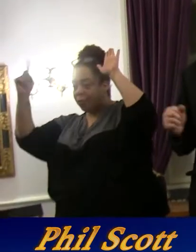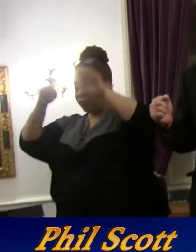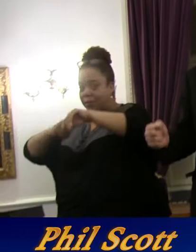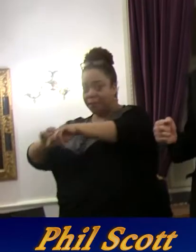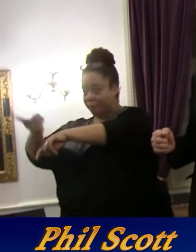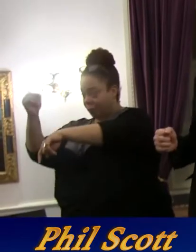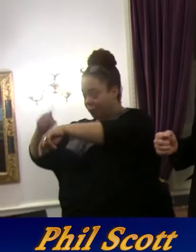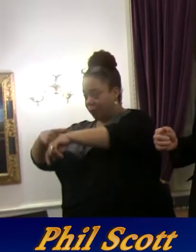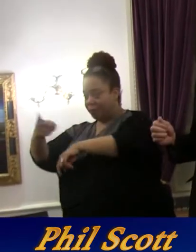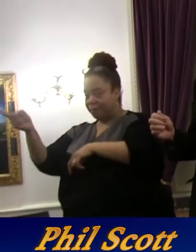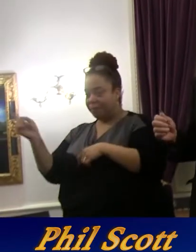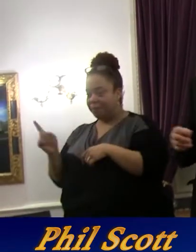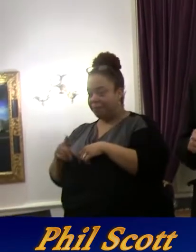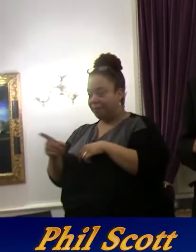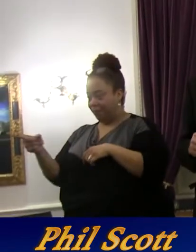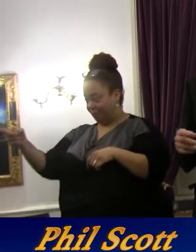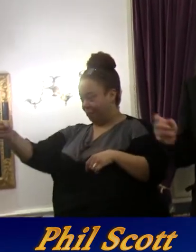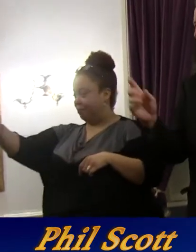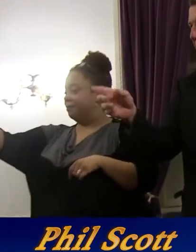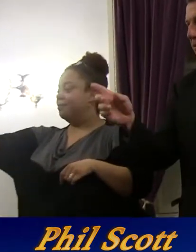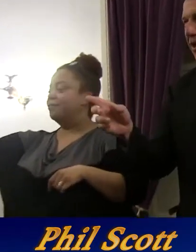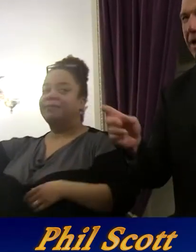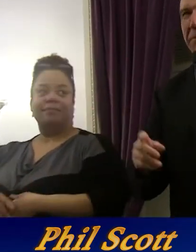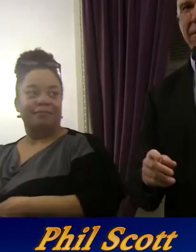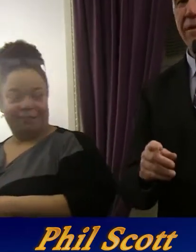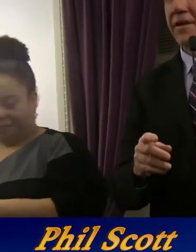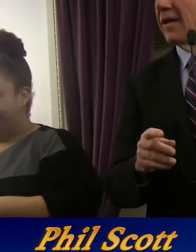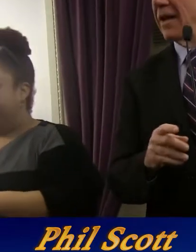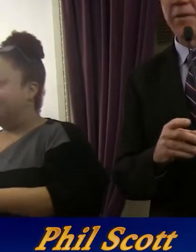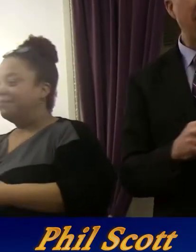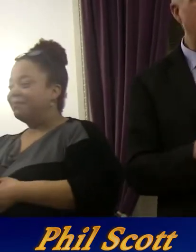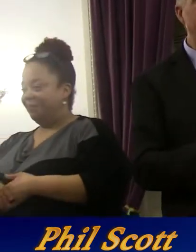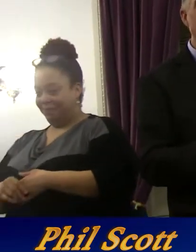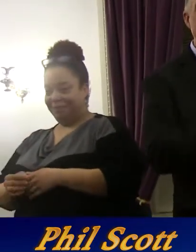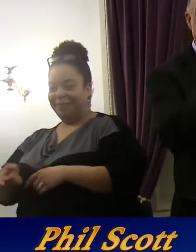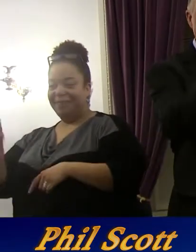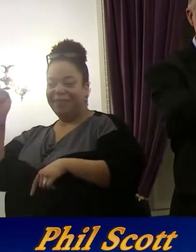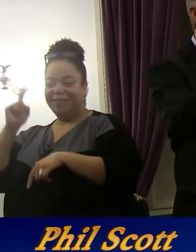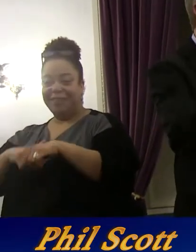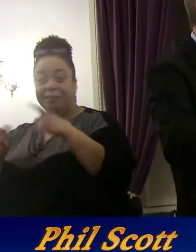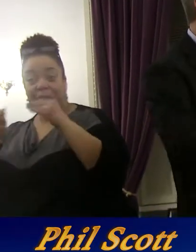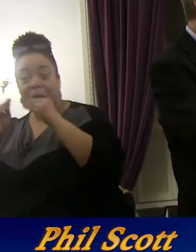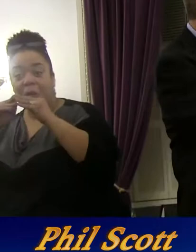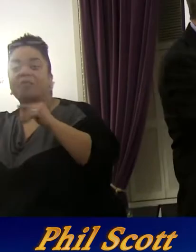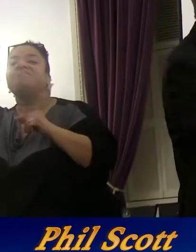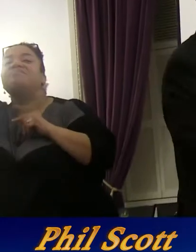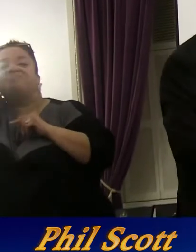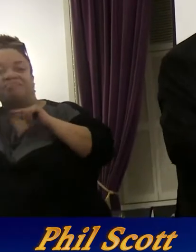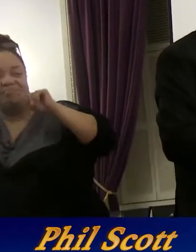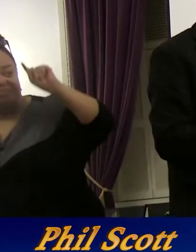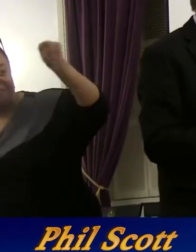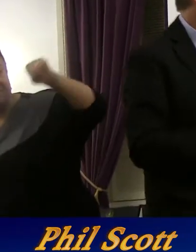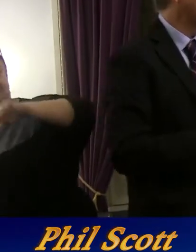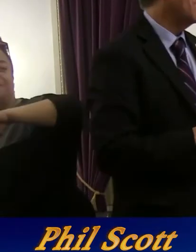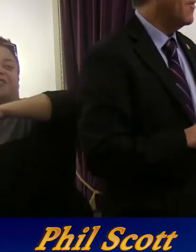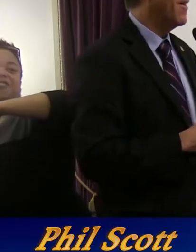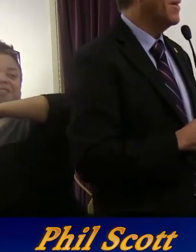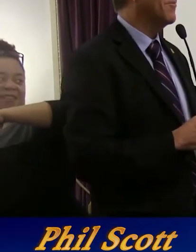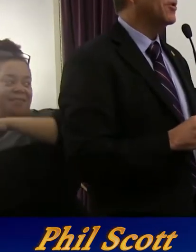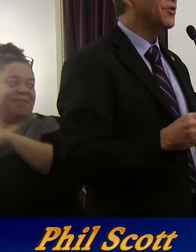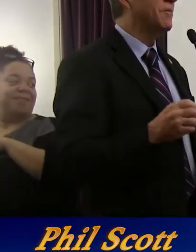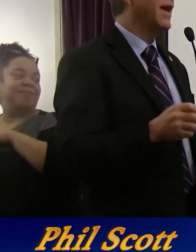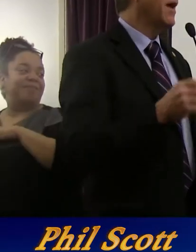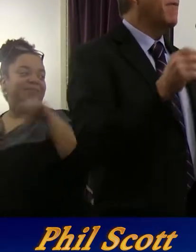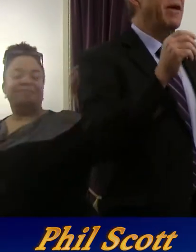How many first time to the Statehouse? First time? Anybody else? First time? First time? First time? Well, great. Well,